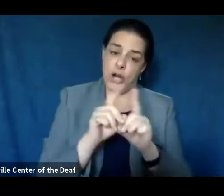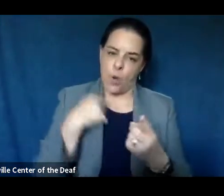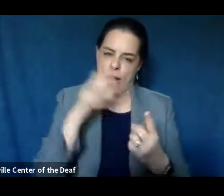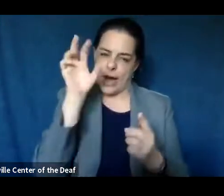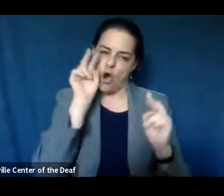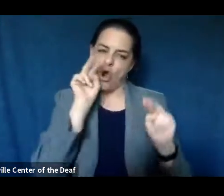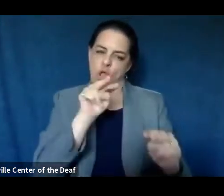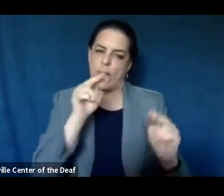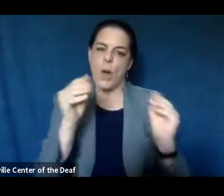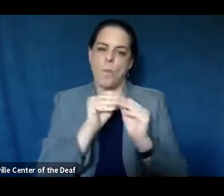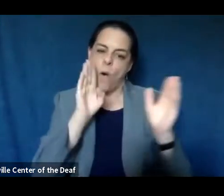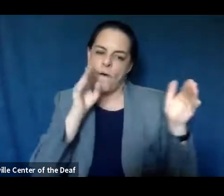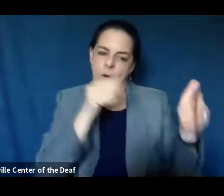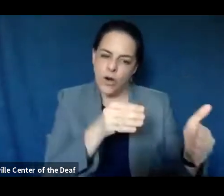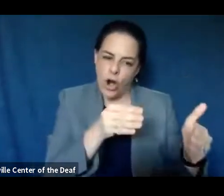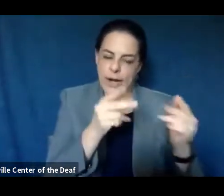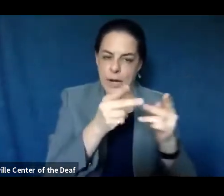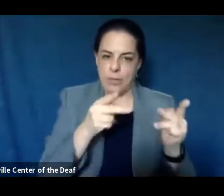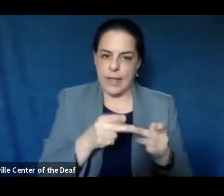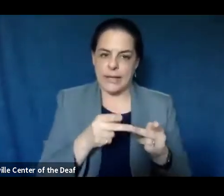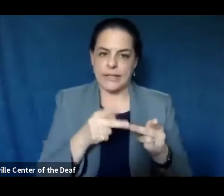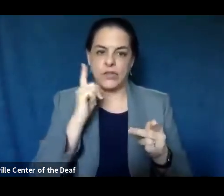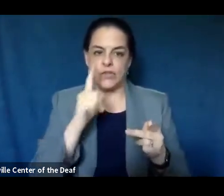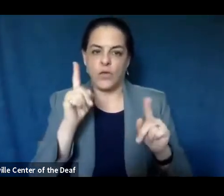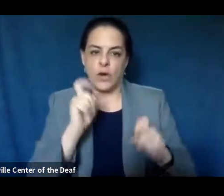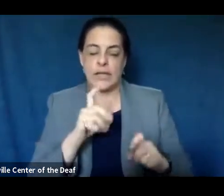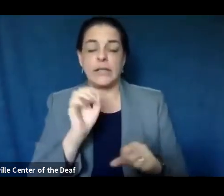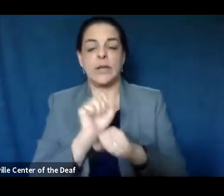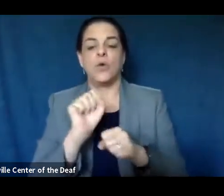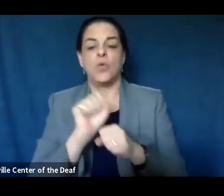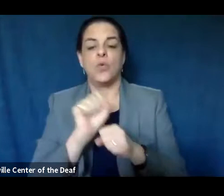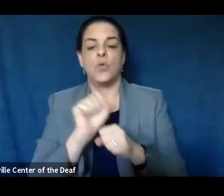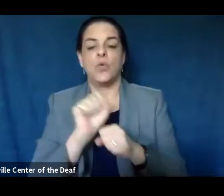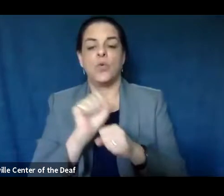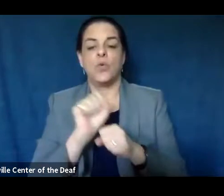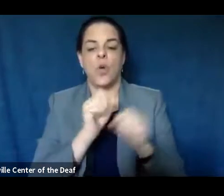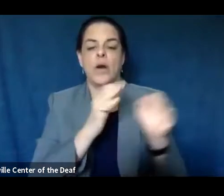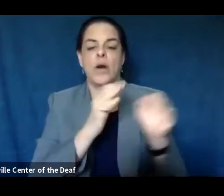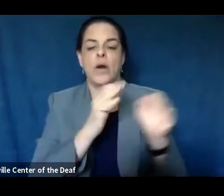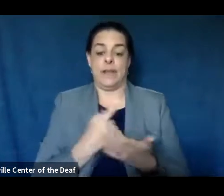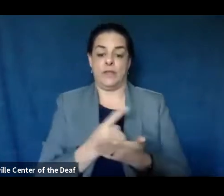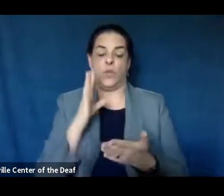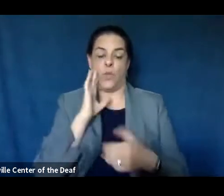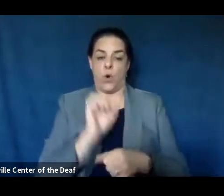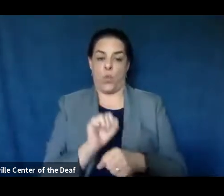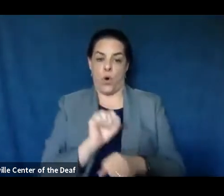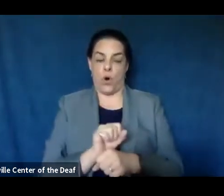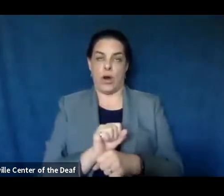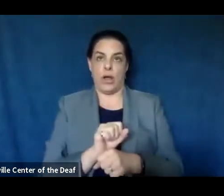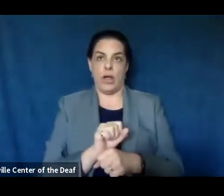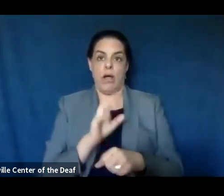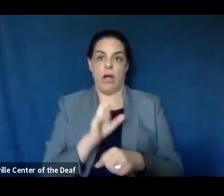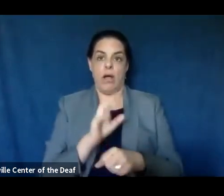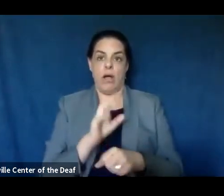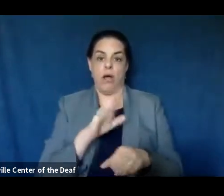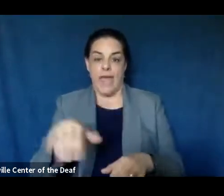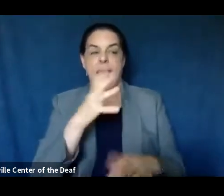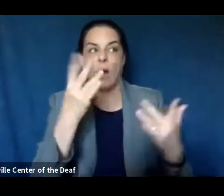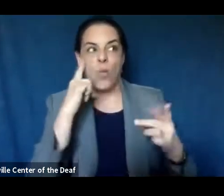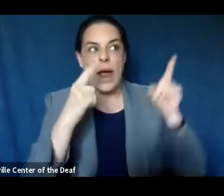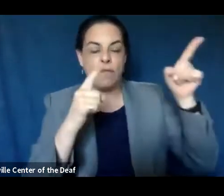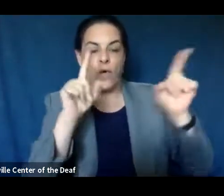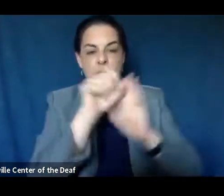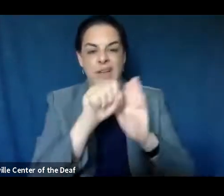um, venues for testing and, working on plans for that this week and waiting for some guidance from the state on that as well. So we make sure that